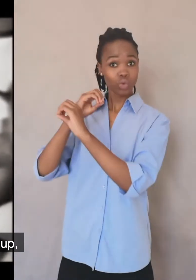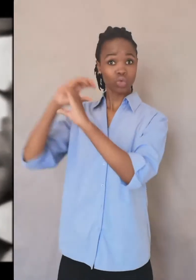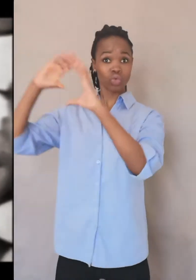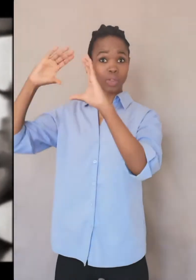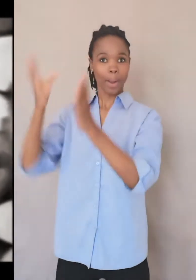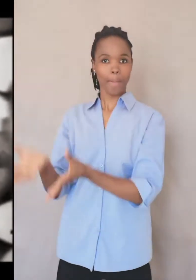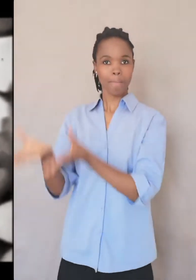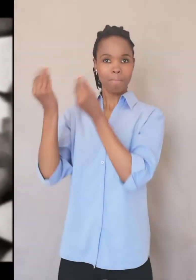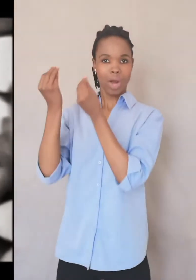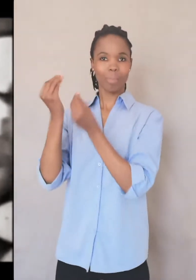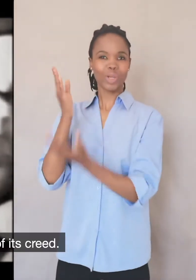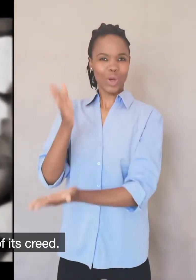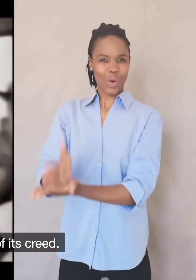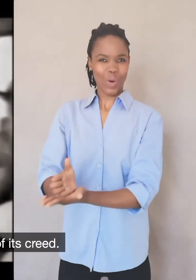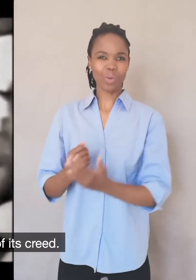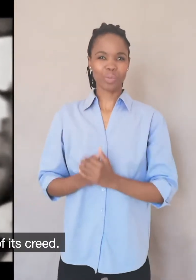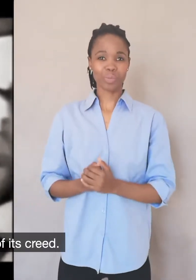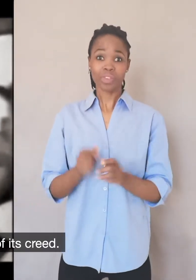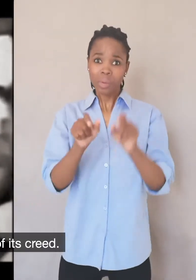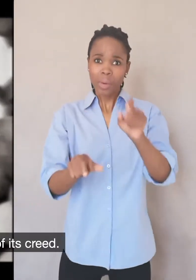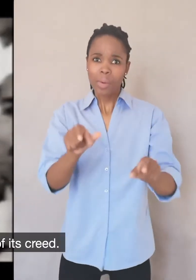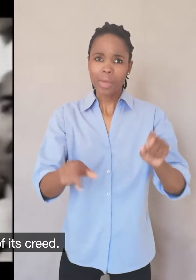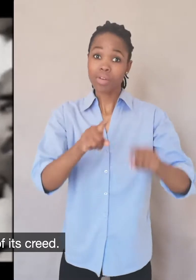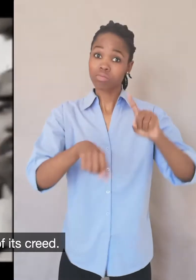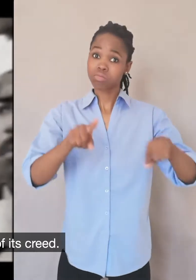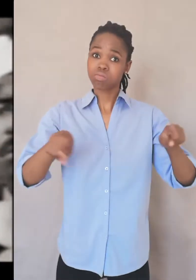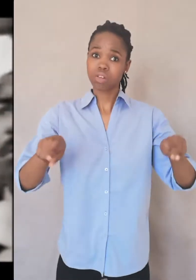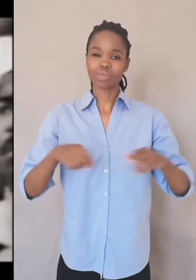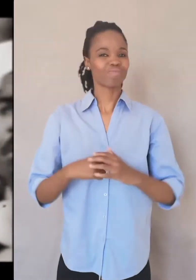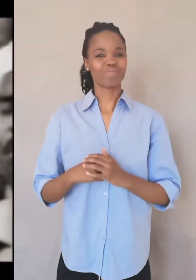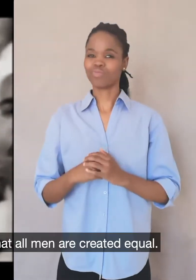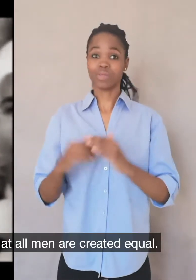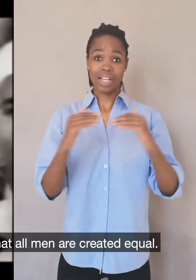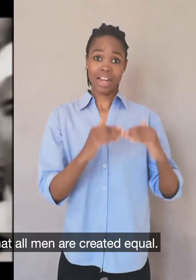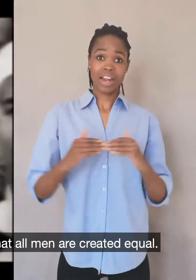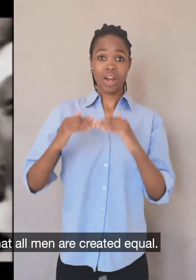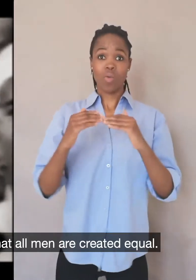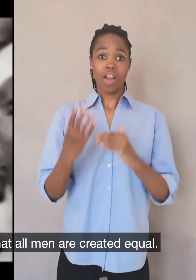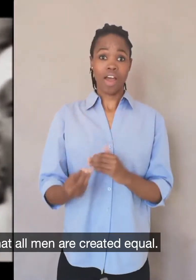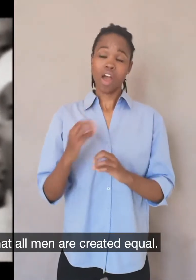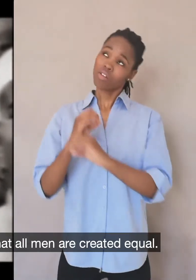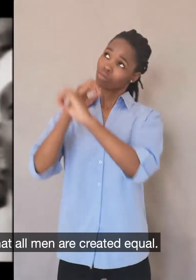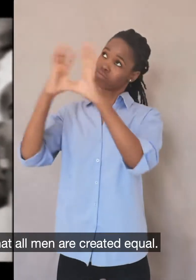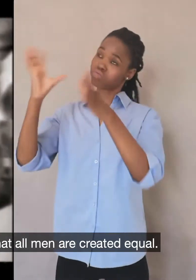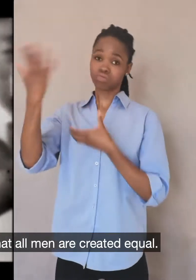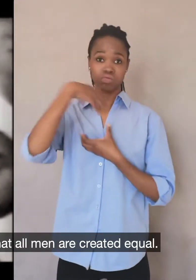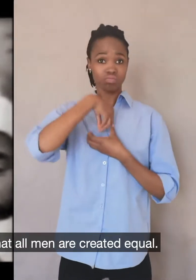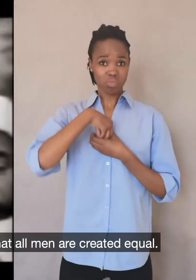and live out the true meaning of its creed. We hold these truths to be self-evident